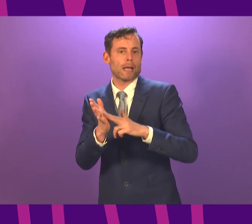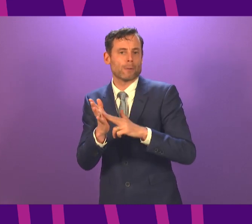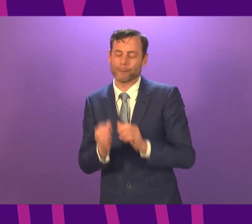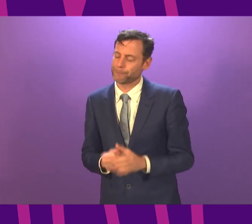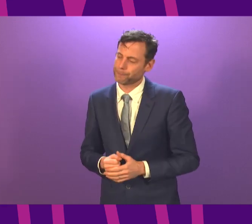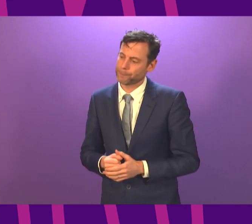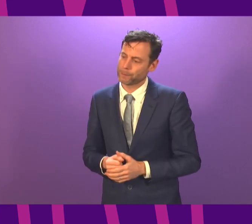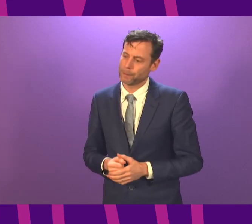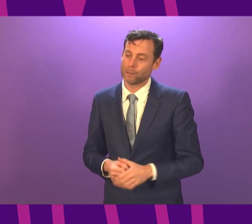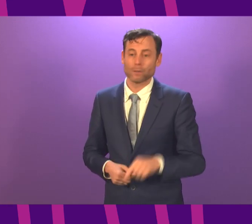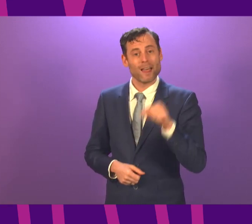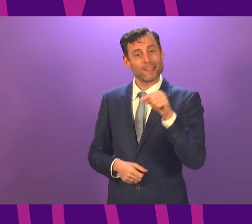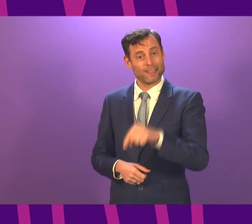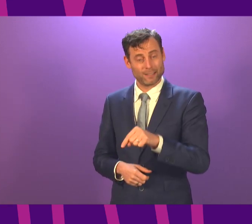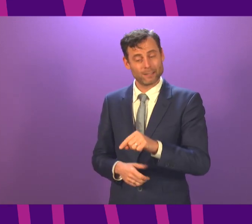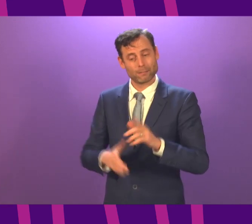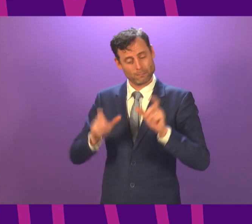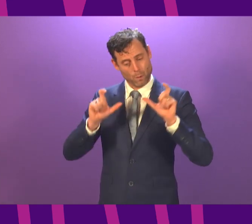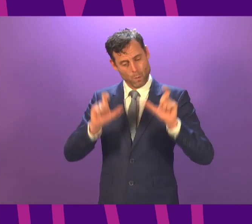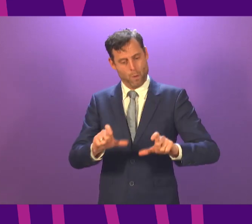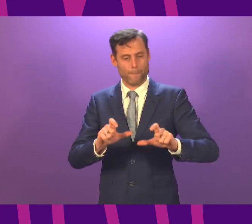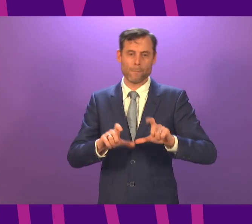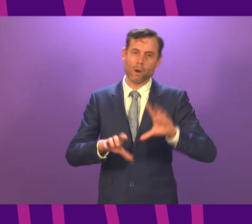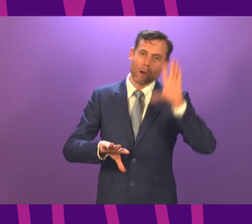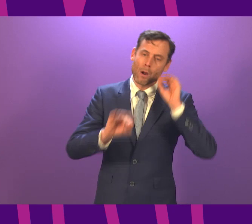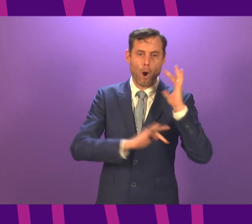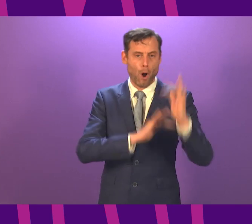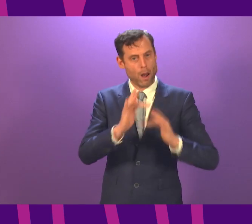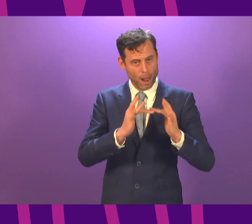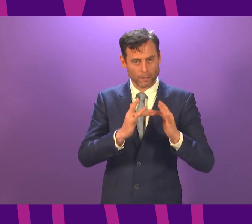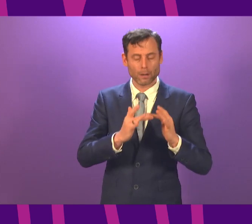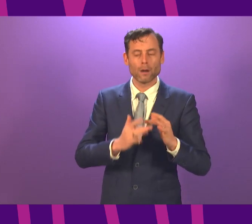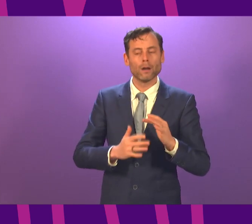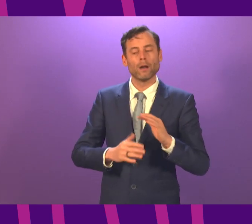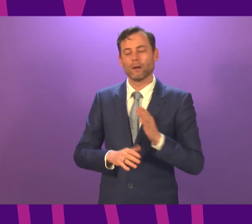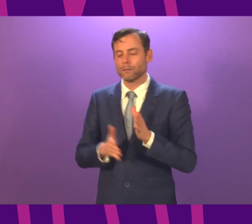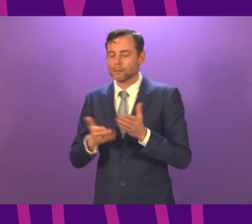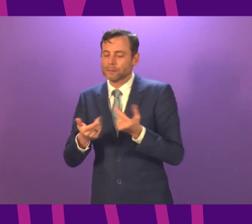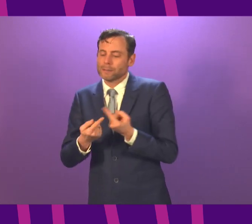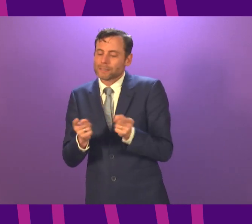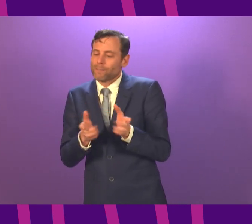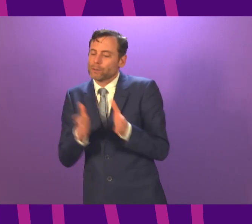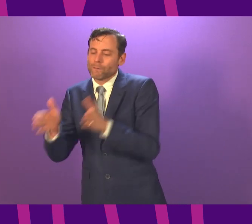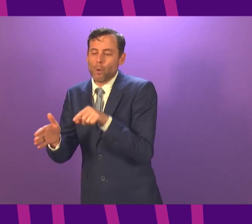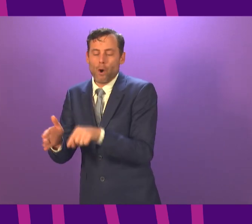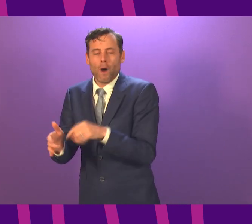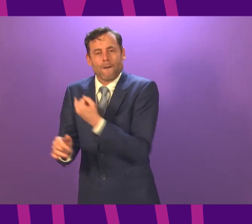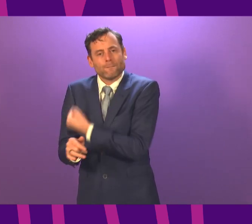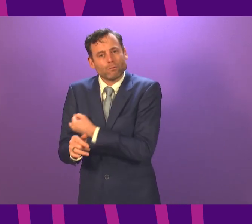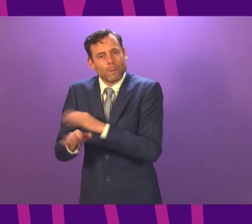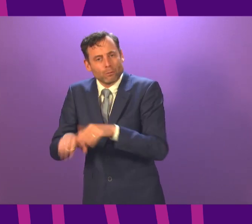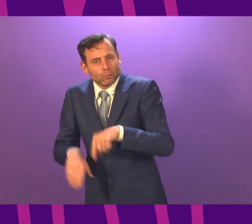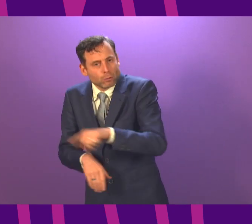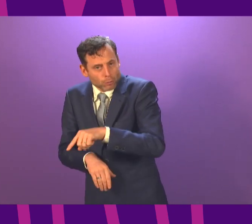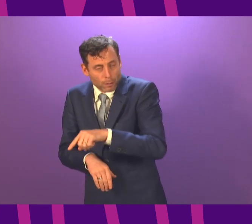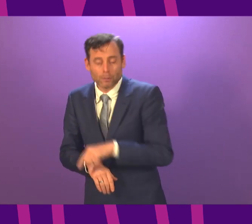pupils except vulnerable children and children of key workers and it includes nursery schools as well as primary and secondary schools. There is no